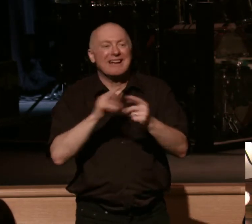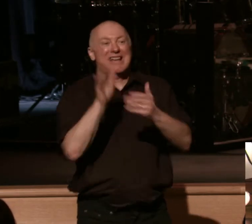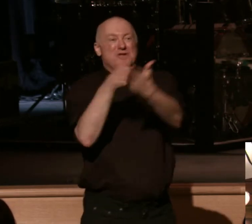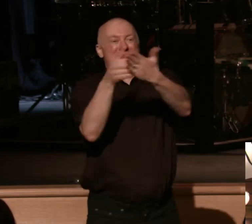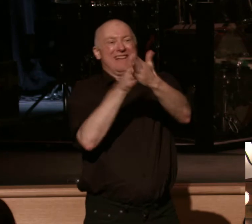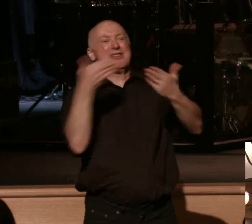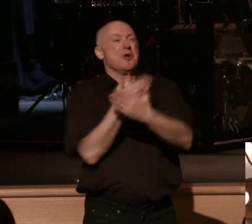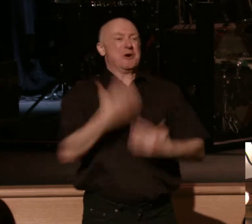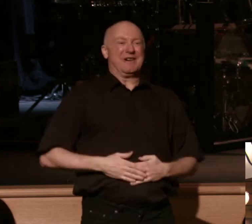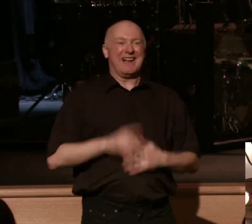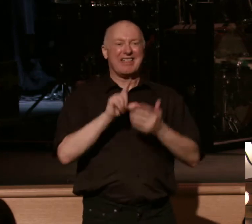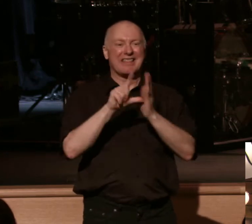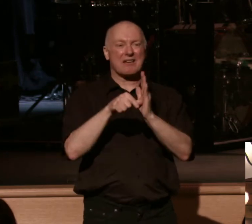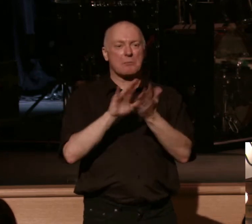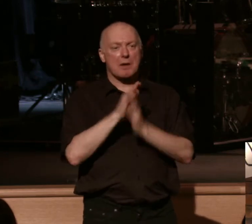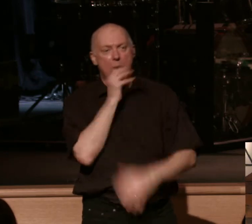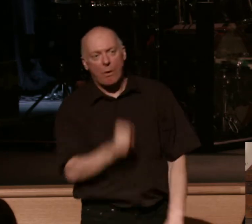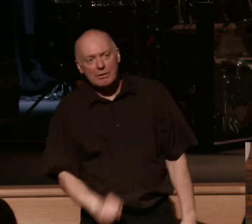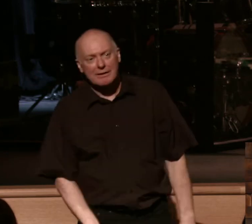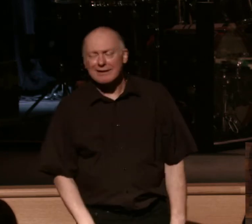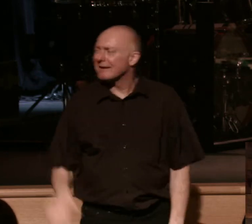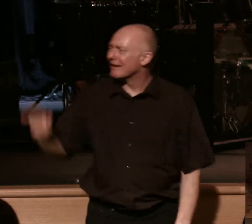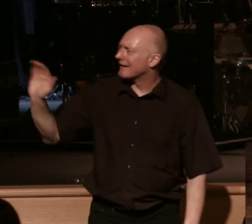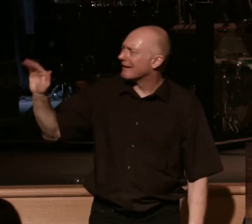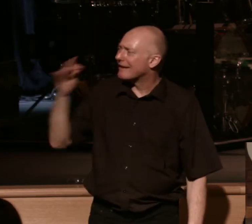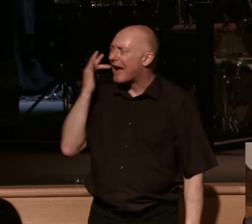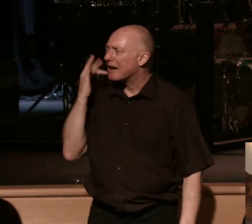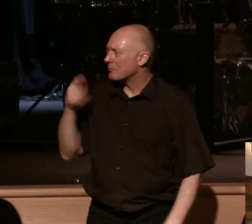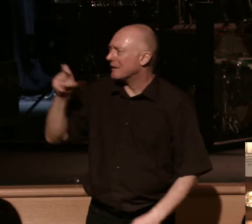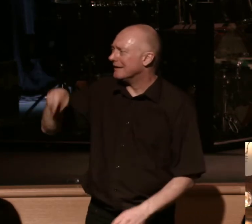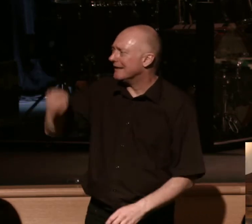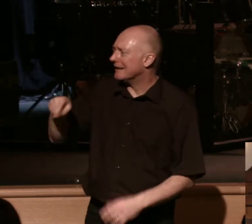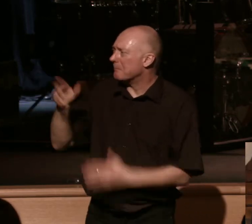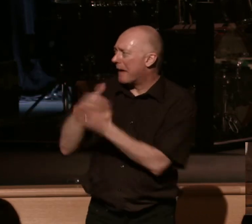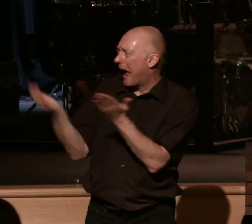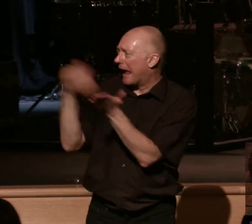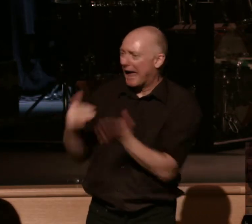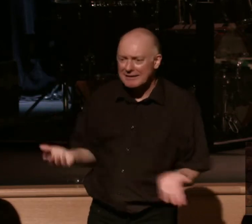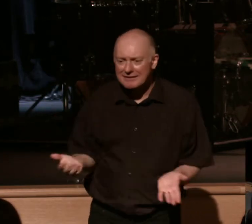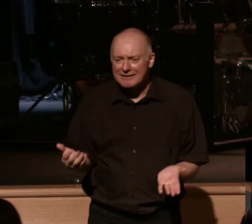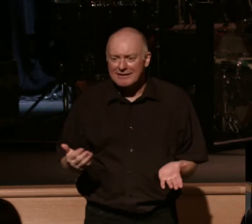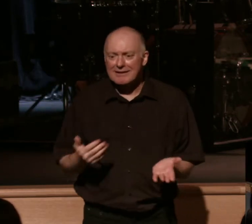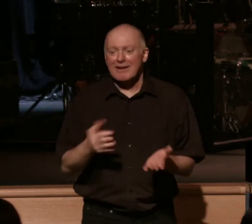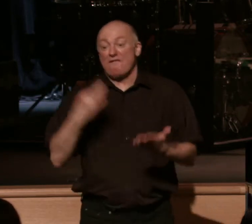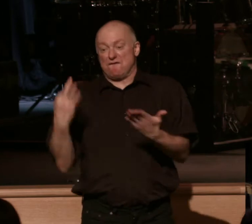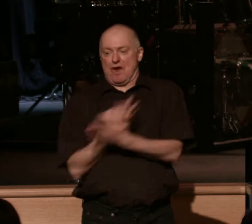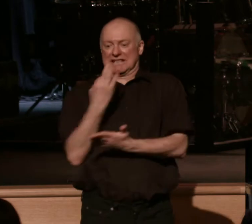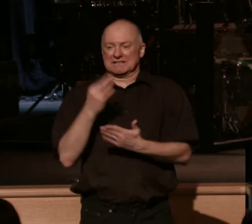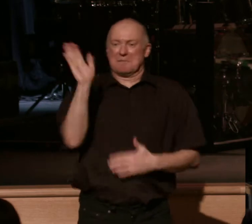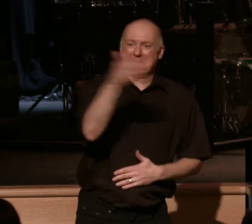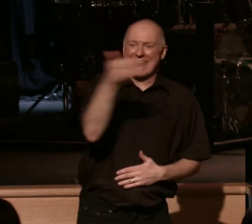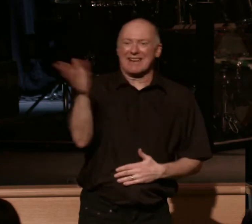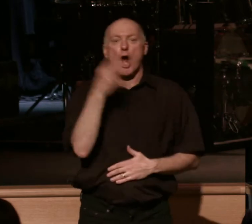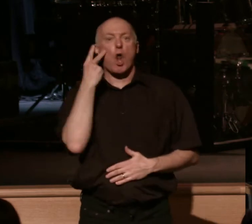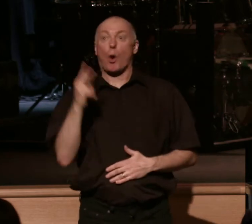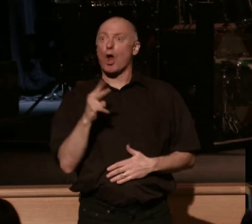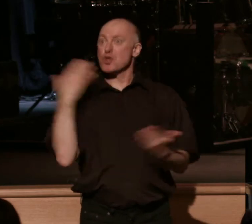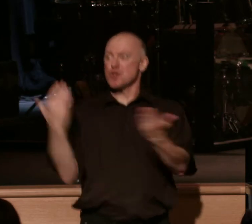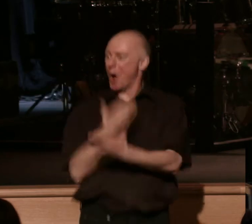yes. So I was like, hey, hey, hey, hon, can we get some trim bag? I want to do it, because you put on a fresh coat of paint, and it looks like new, right?